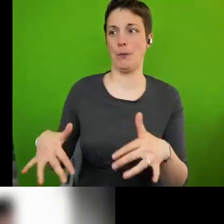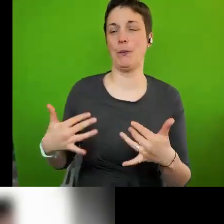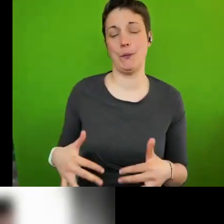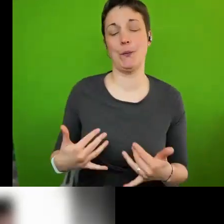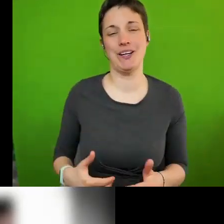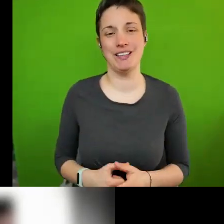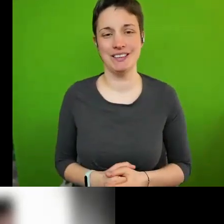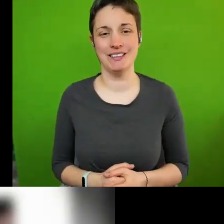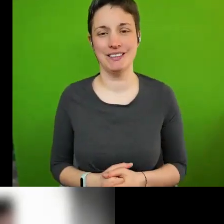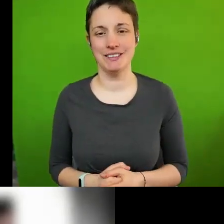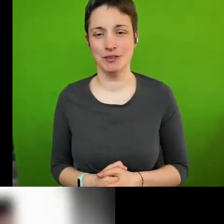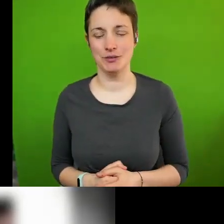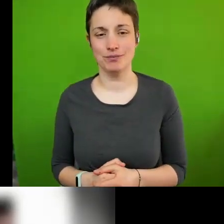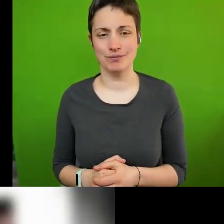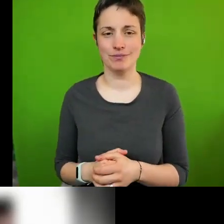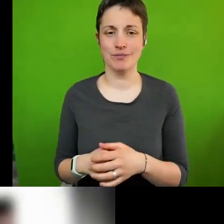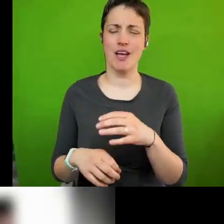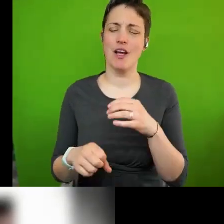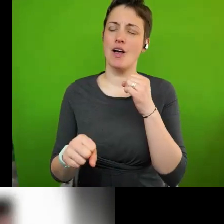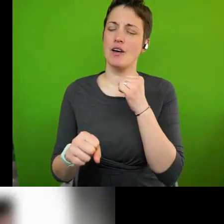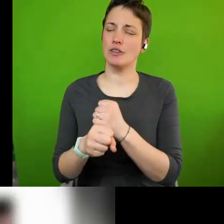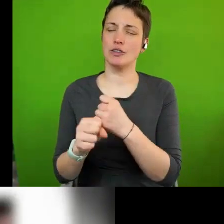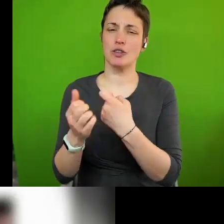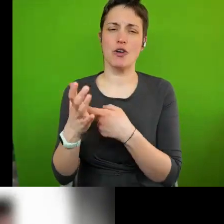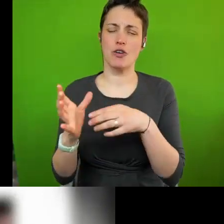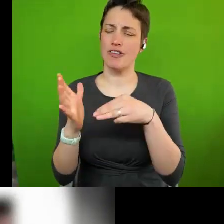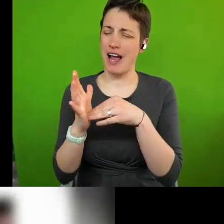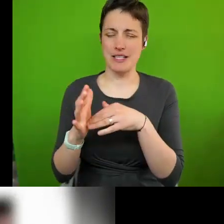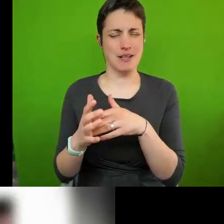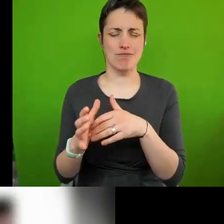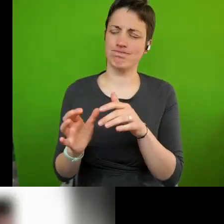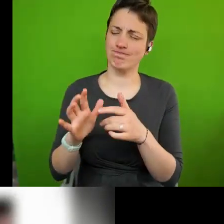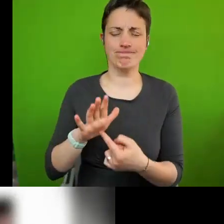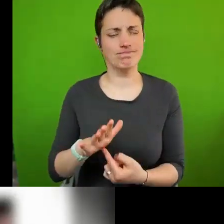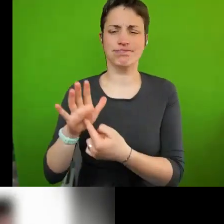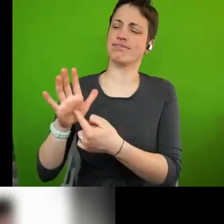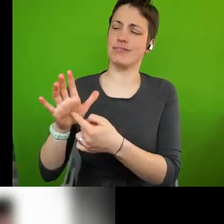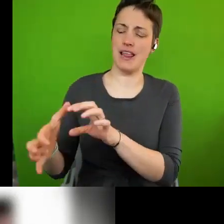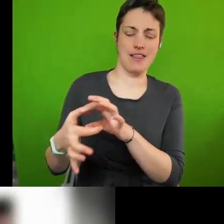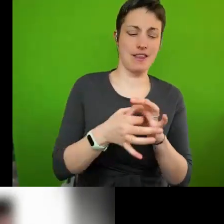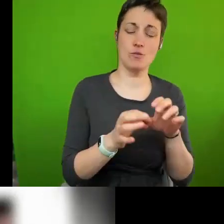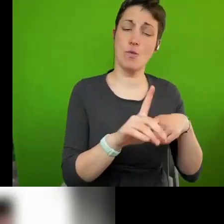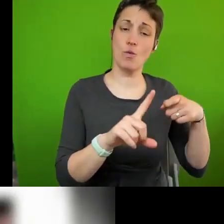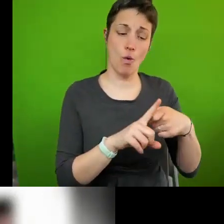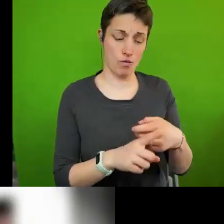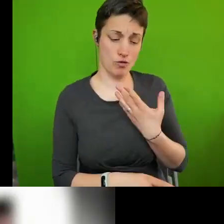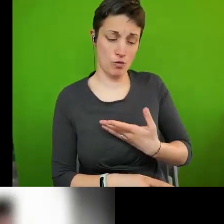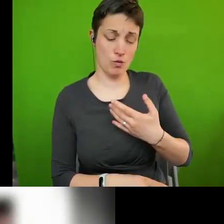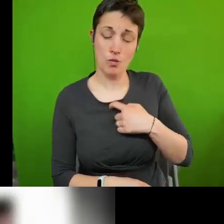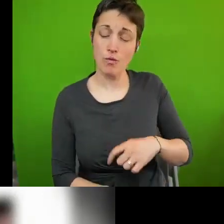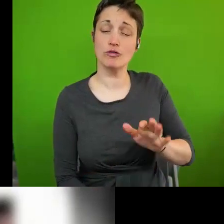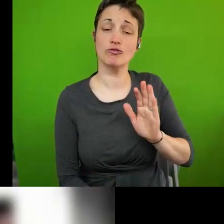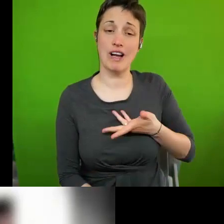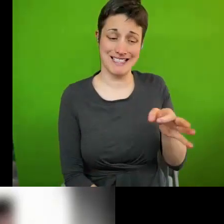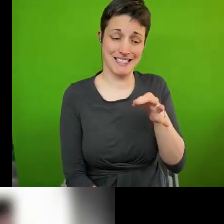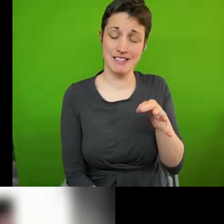Graz holds a special place in York's development as a human rights city. Graz became